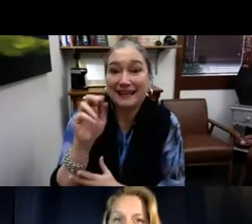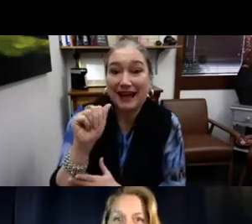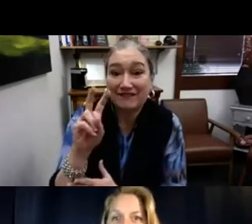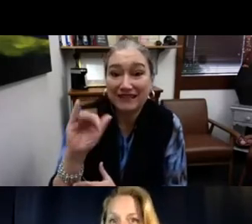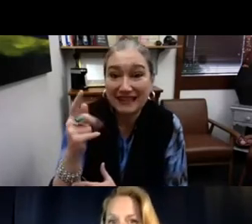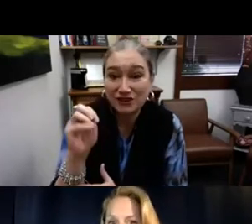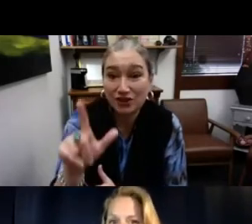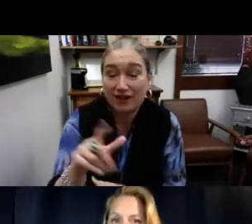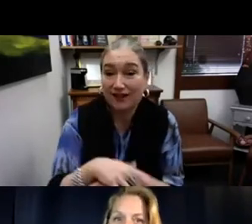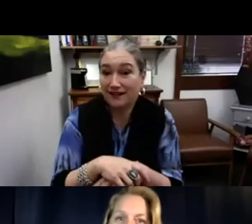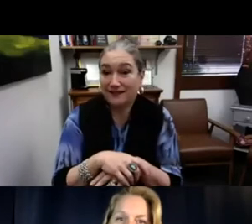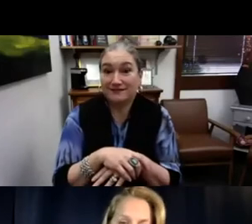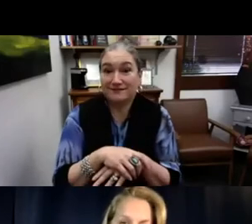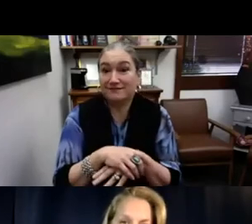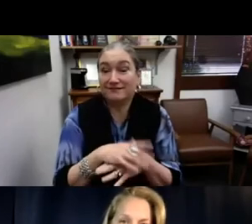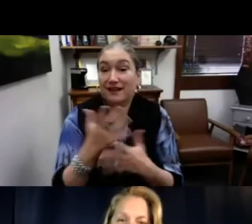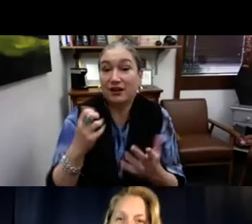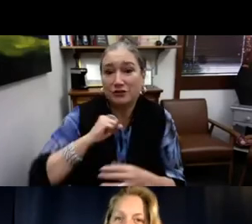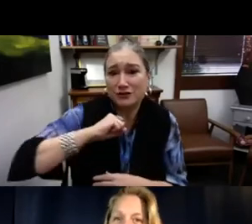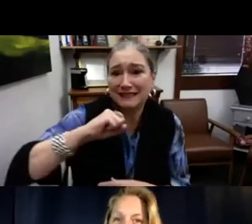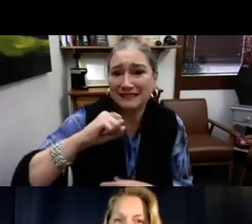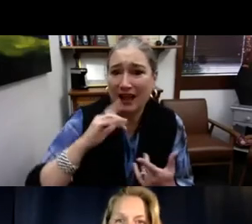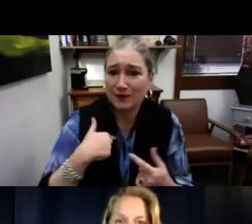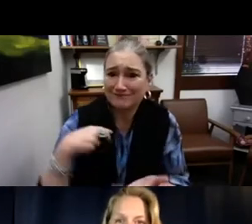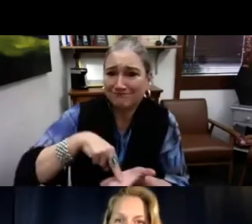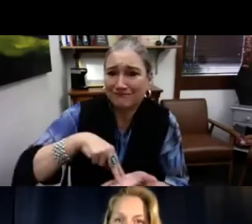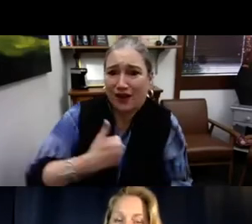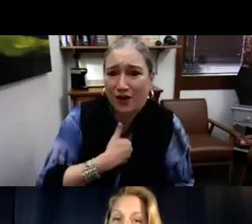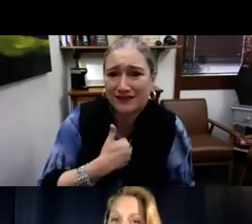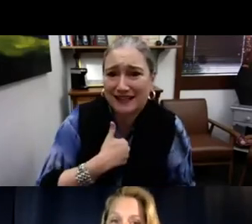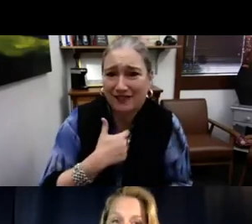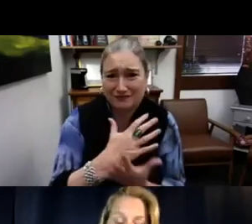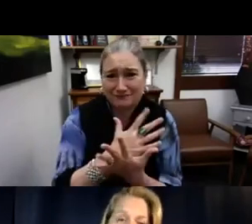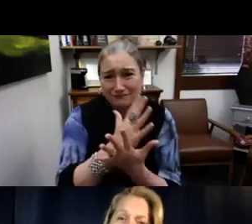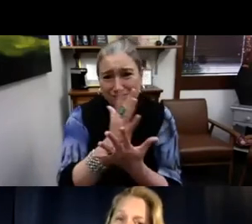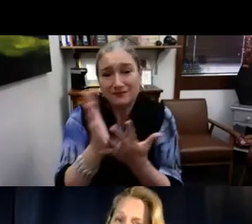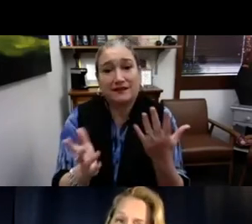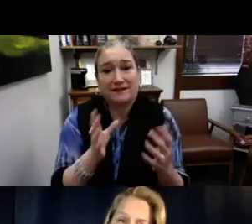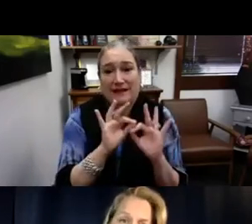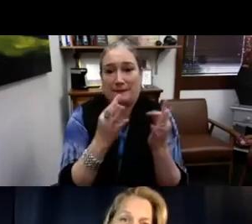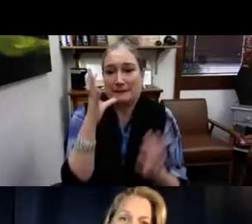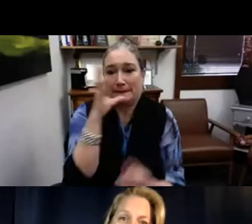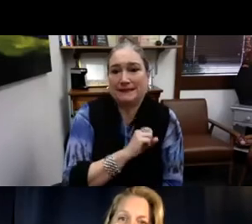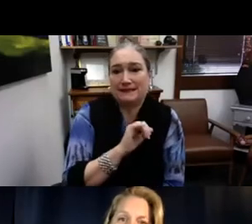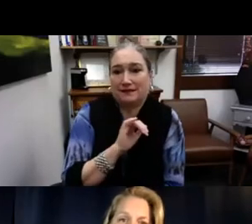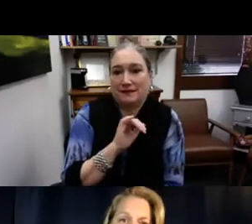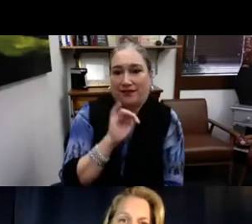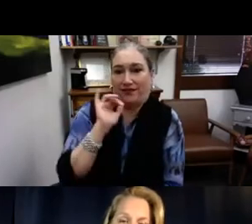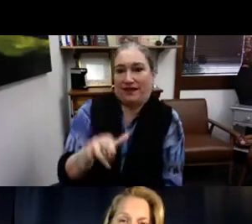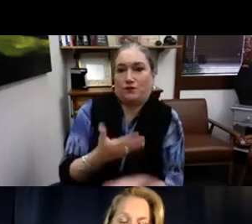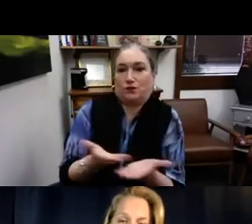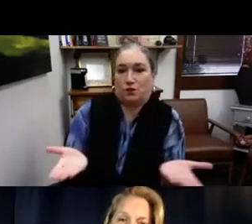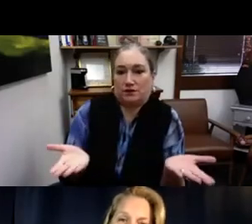our social ability, our navigation of our life, you know, the resistance, how we've stand up and advocated for